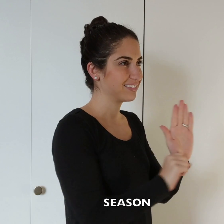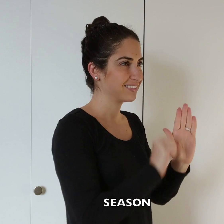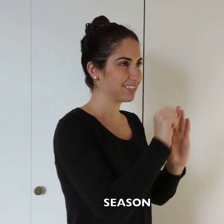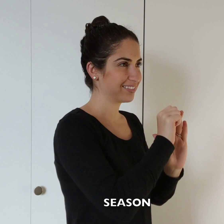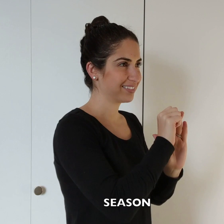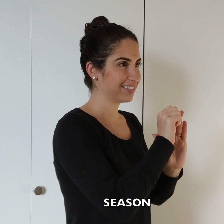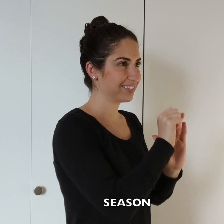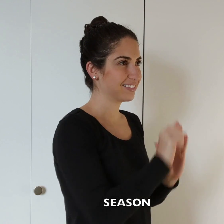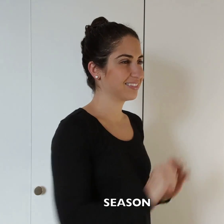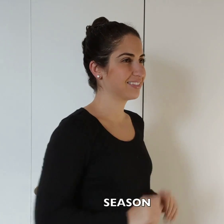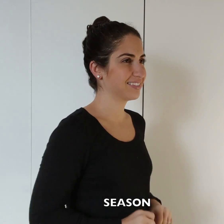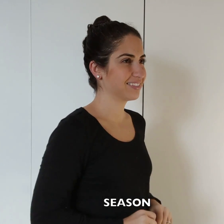SEASON.